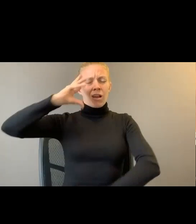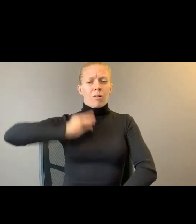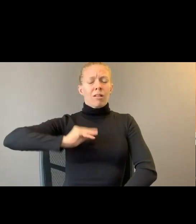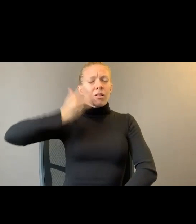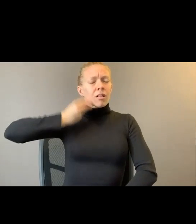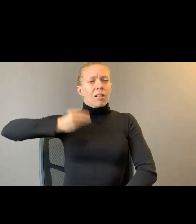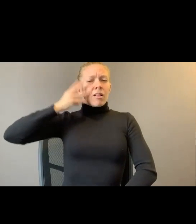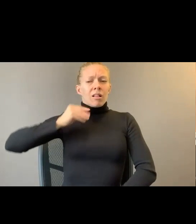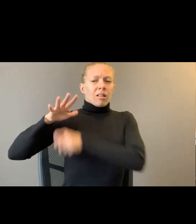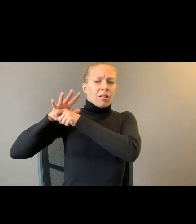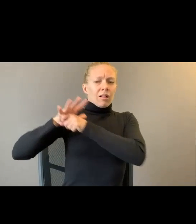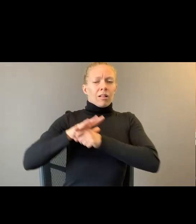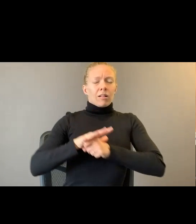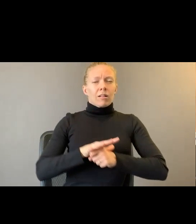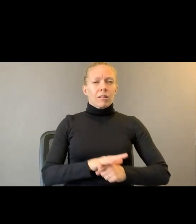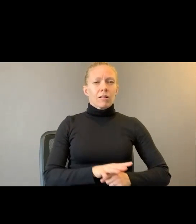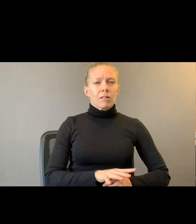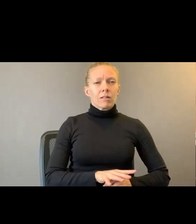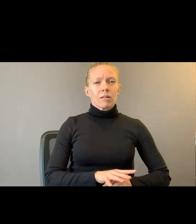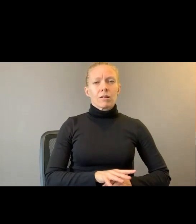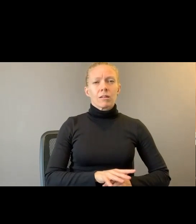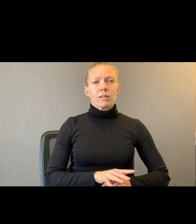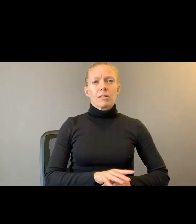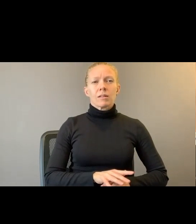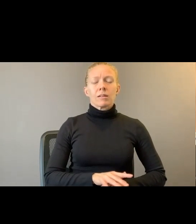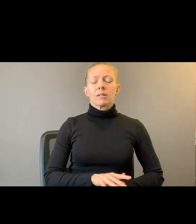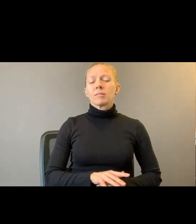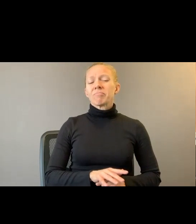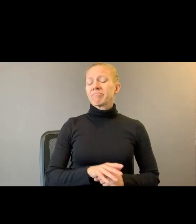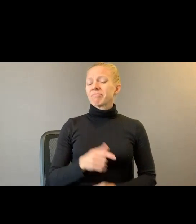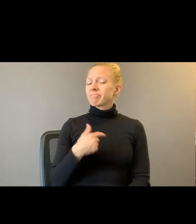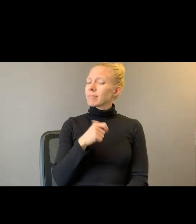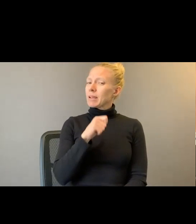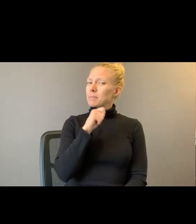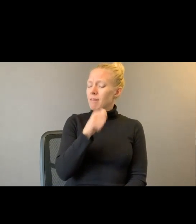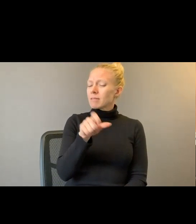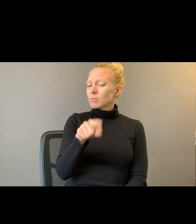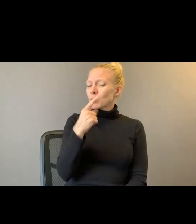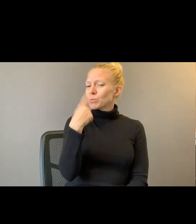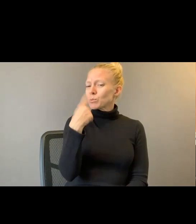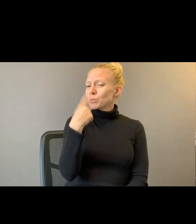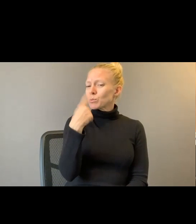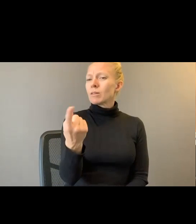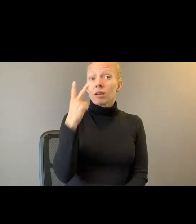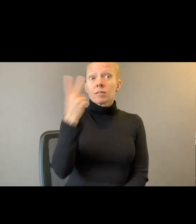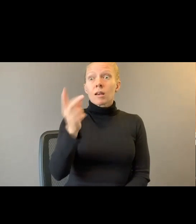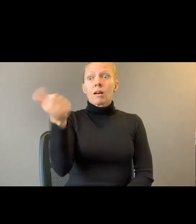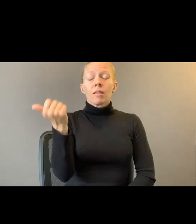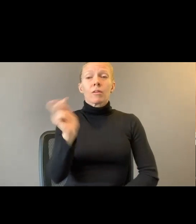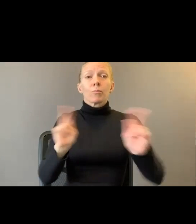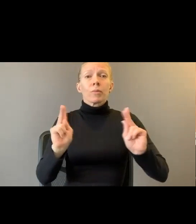Here's the thing. I'm not supposed to say. I saw others skulk the dark like me.